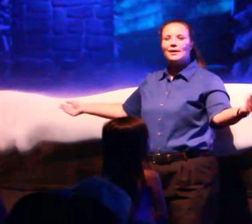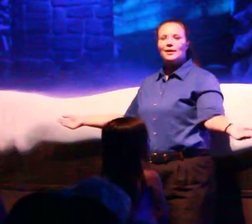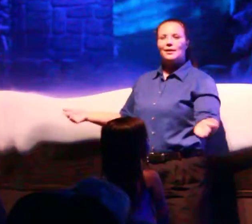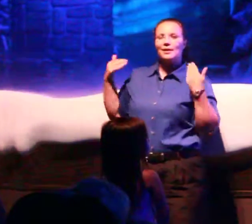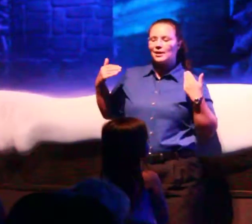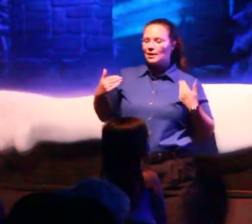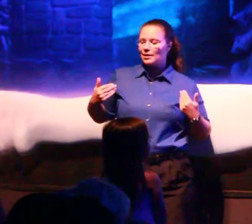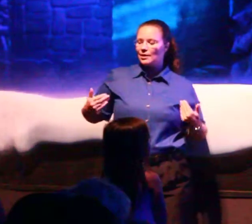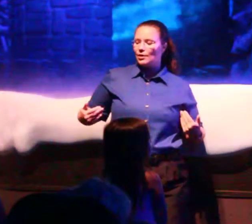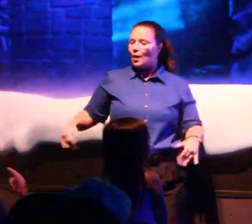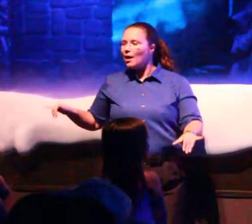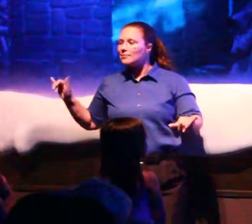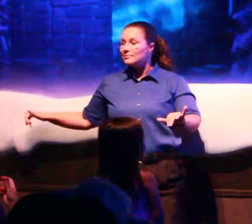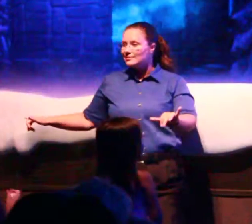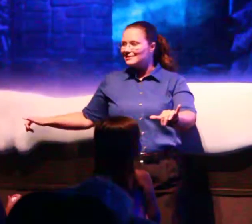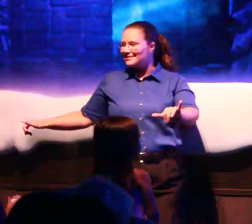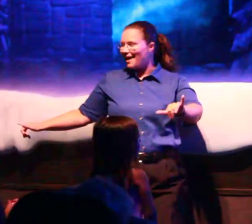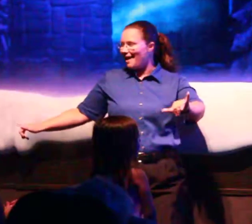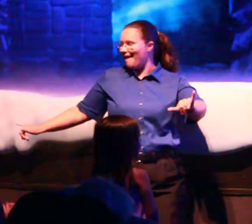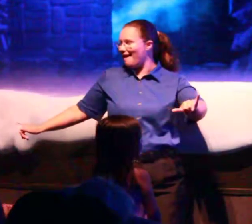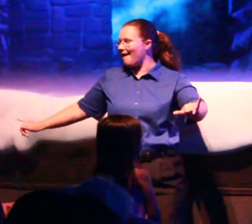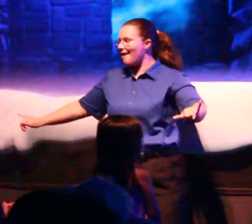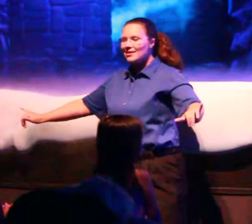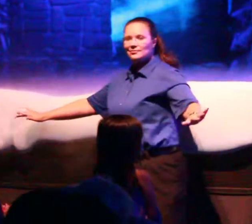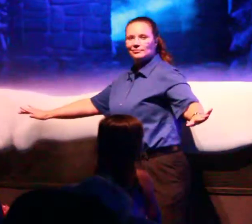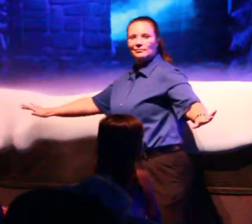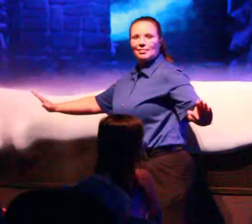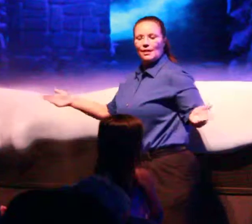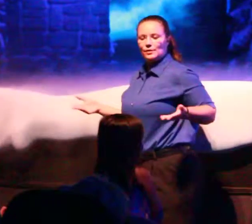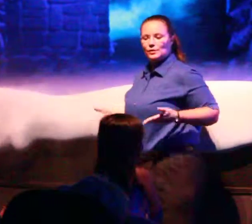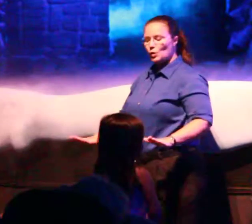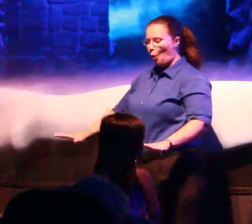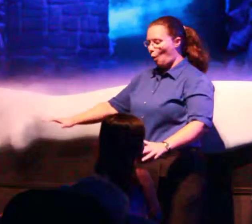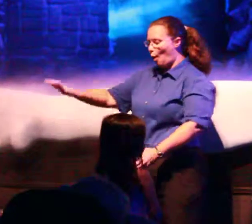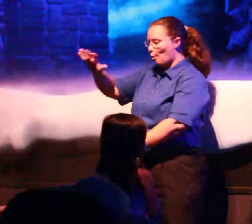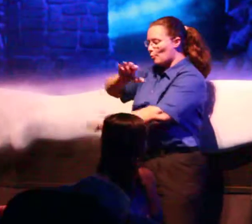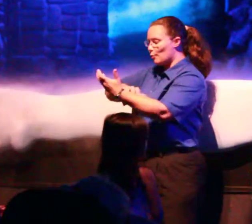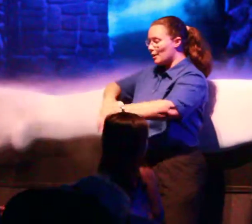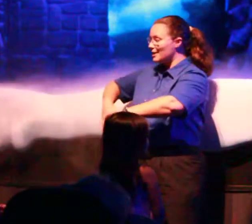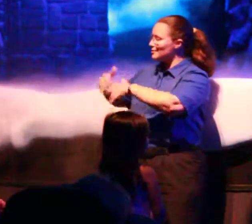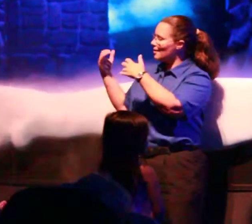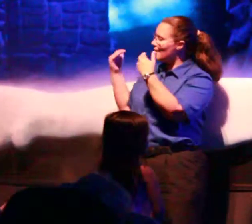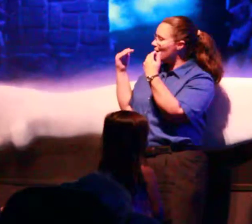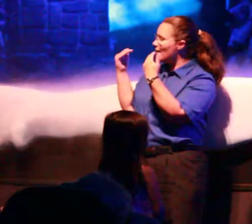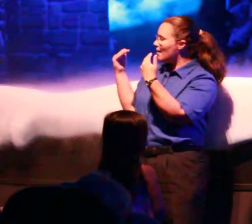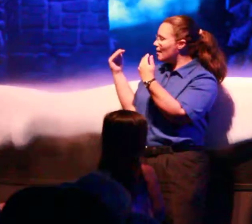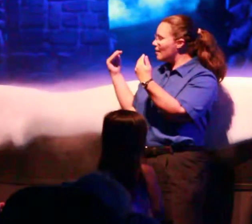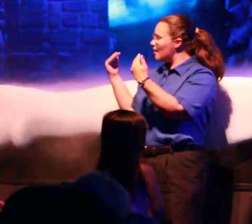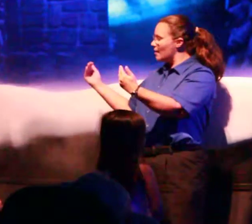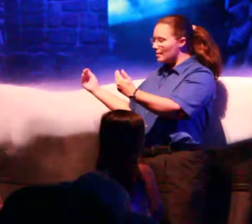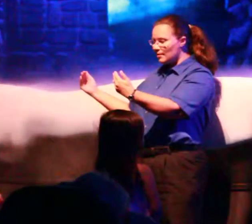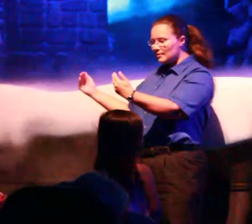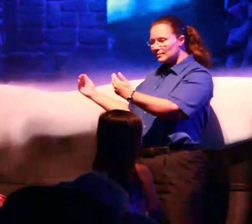Hear I stay. Hey, let the storm rage on.